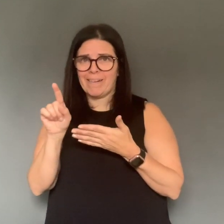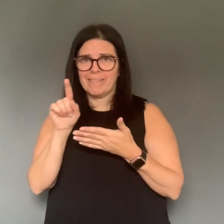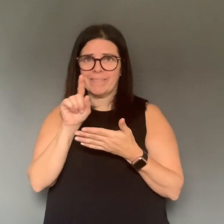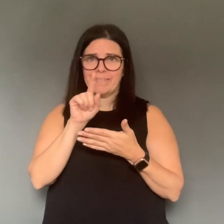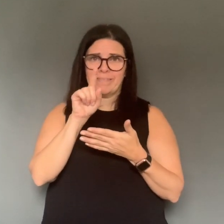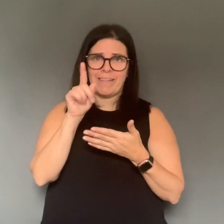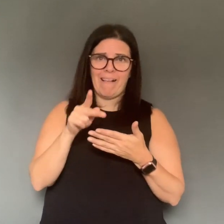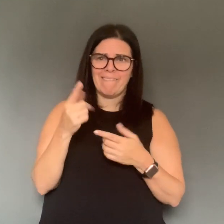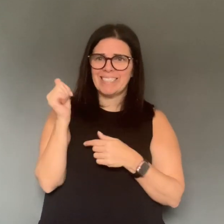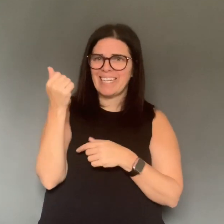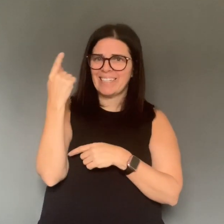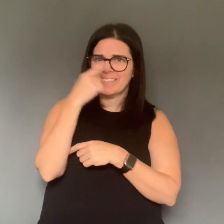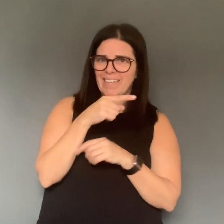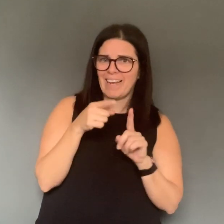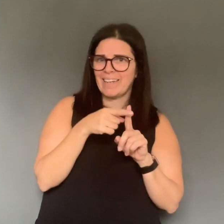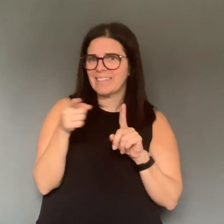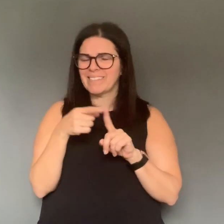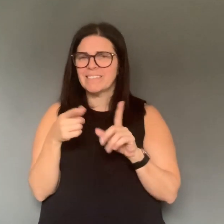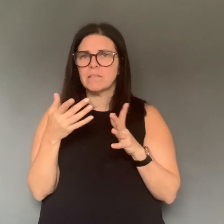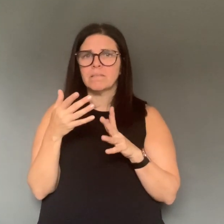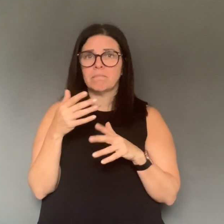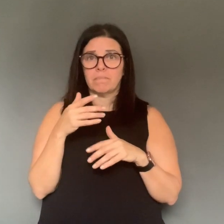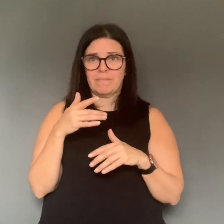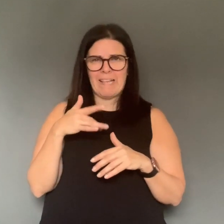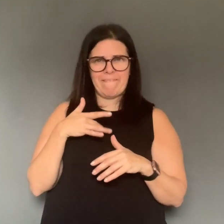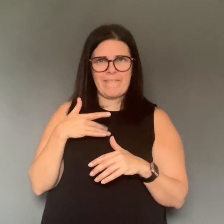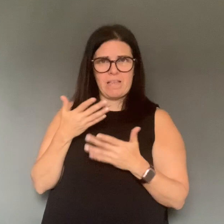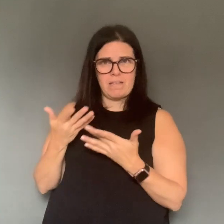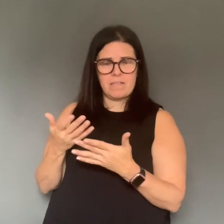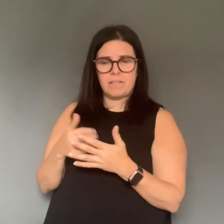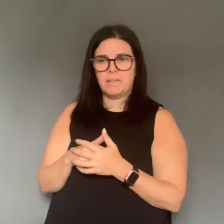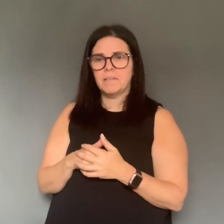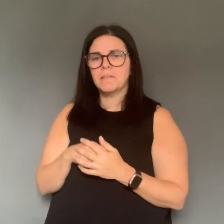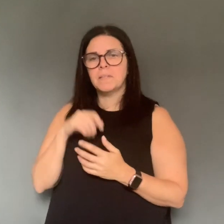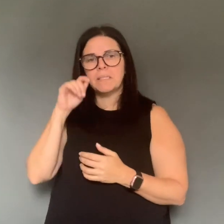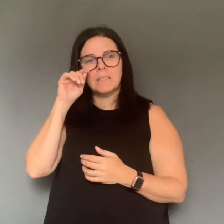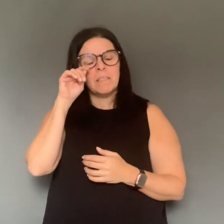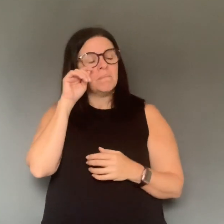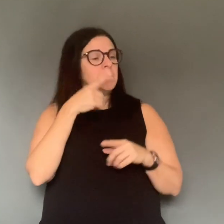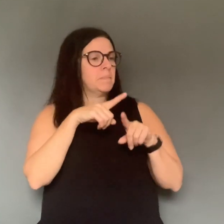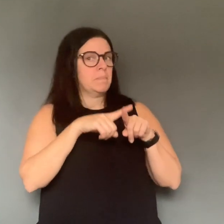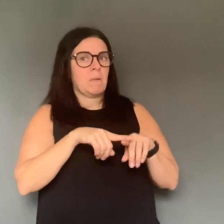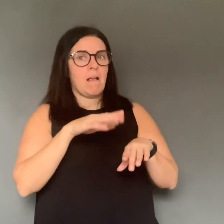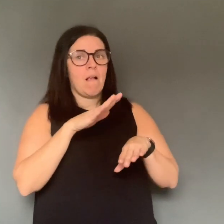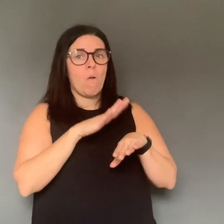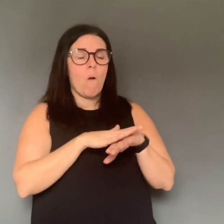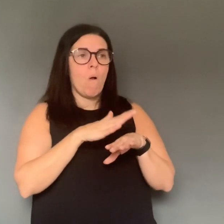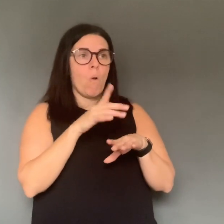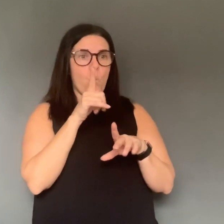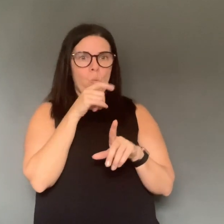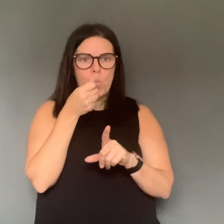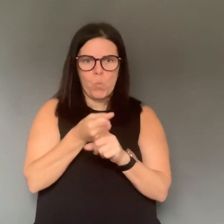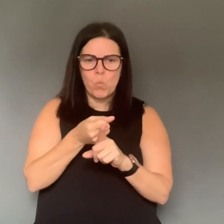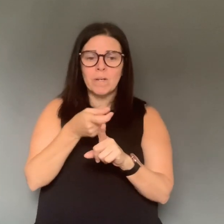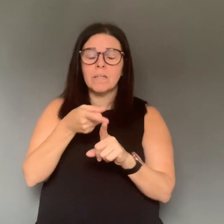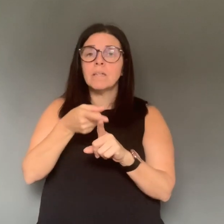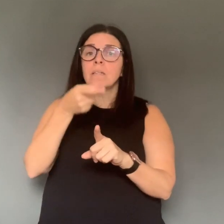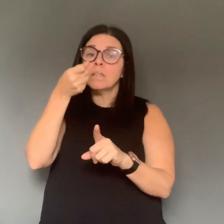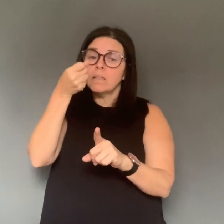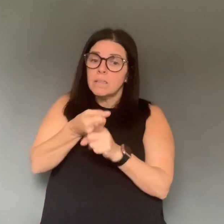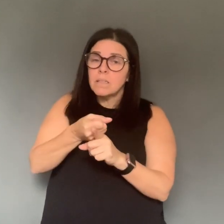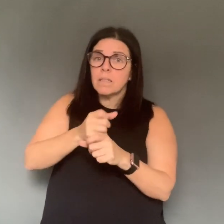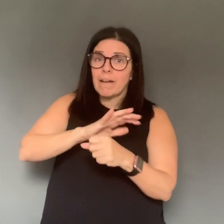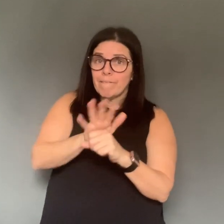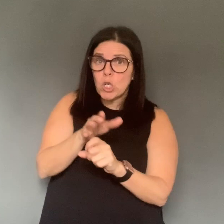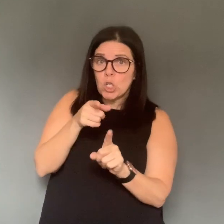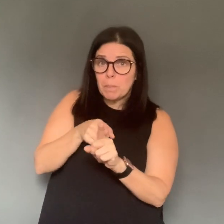any, any comments on that? Well, it's hard to say depending on who is contracting the disease and, uh, some people are